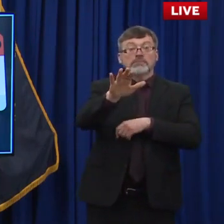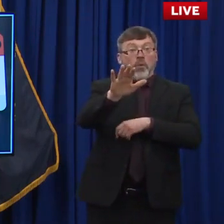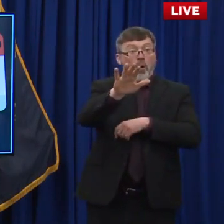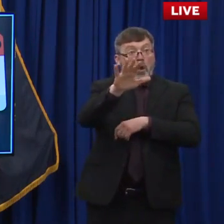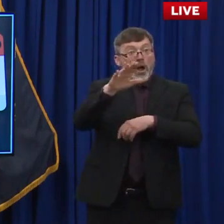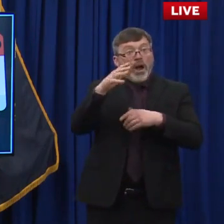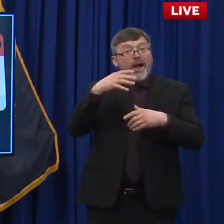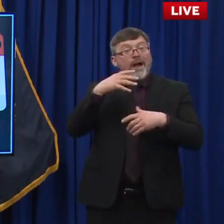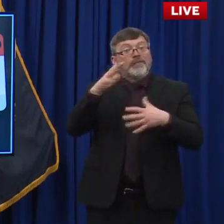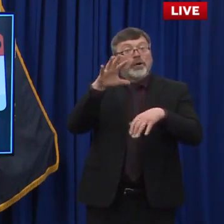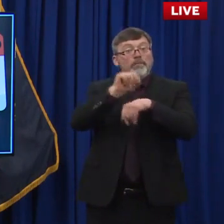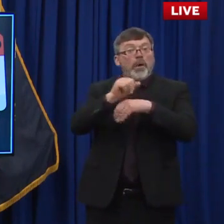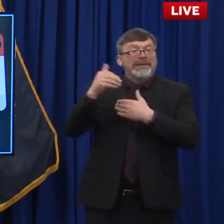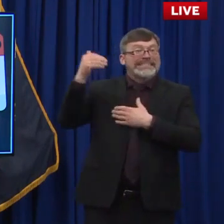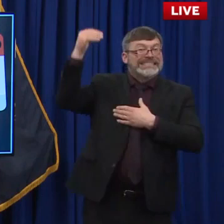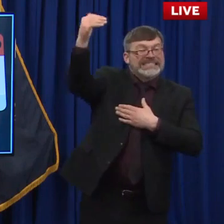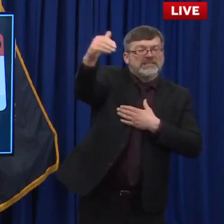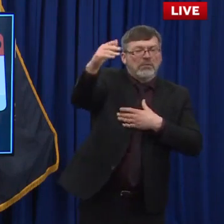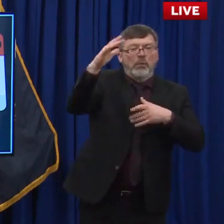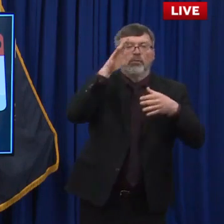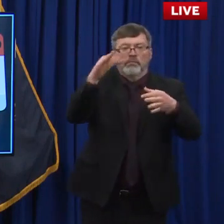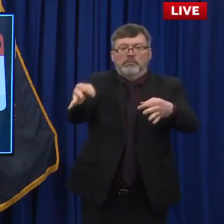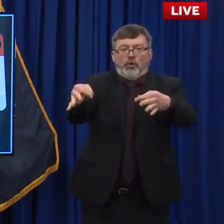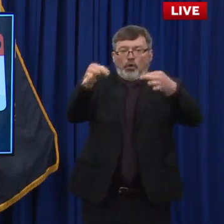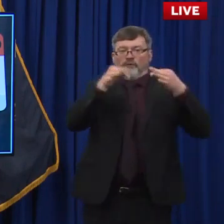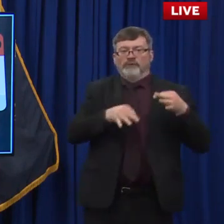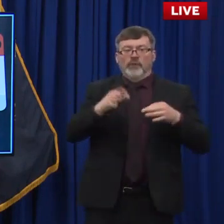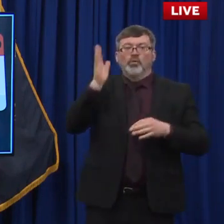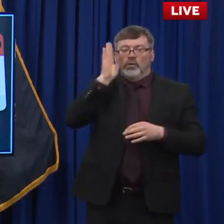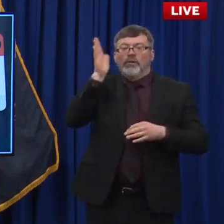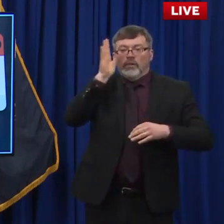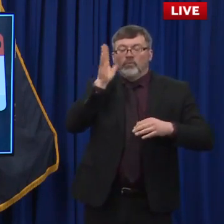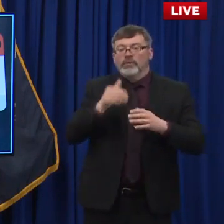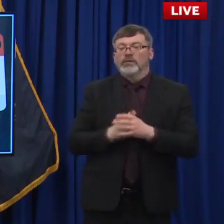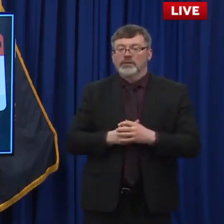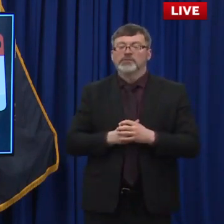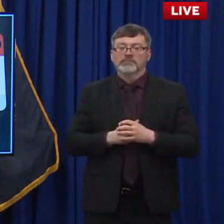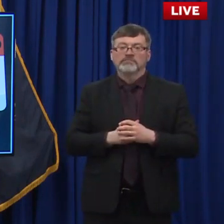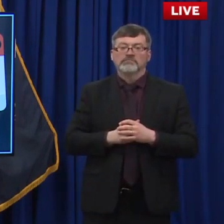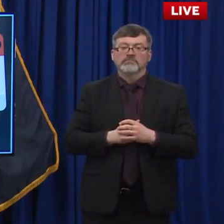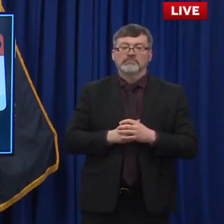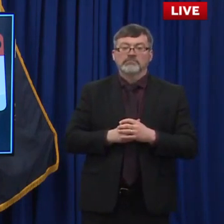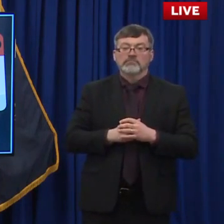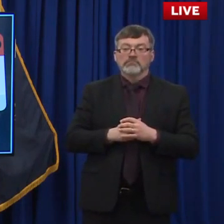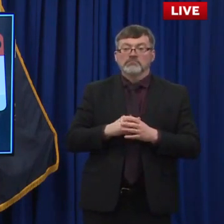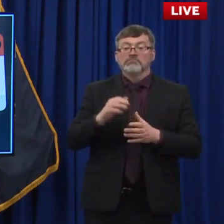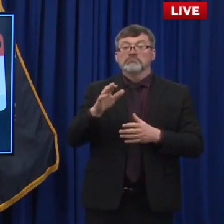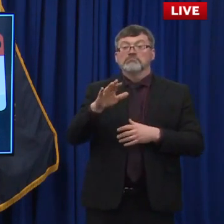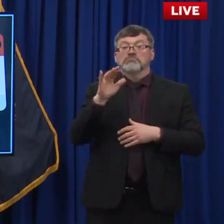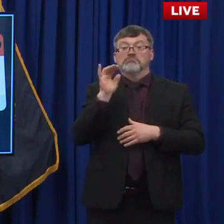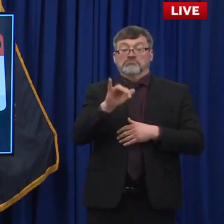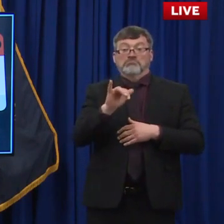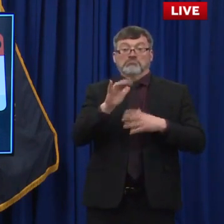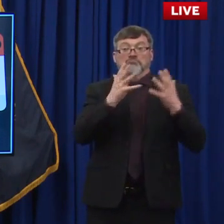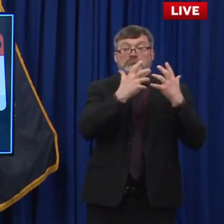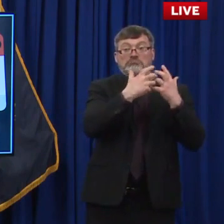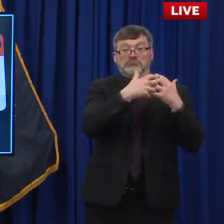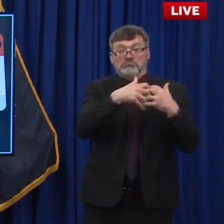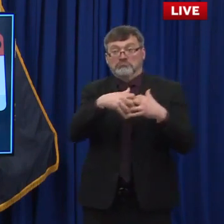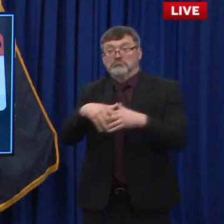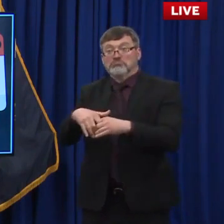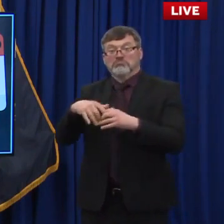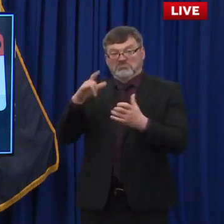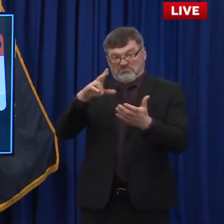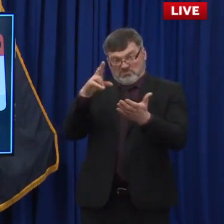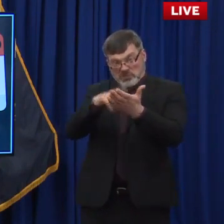they so choose. Um, and assuming all goes well with the registrations as part of phase two B. After the 22nd,